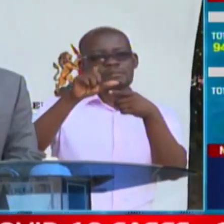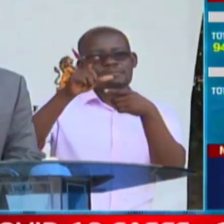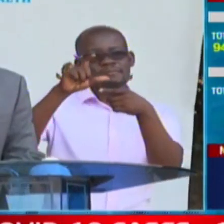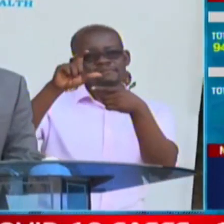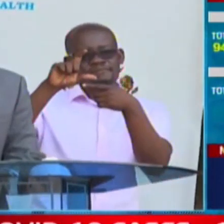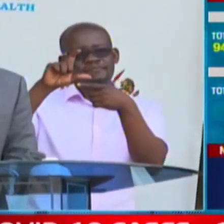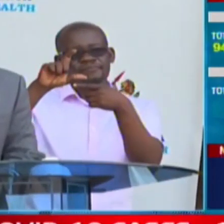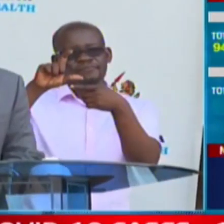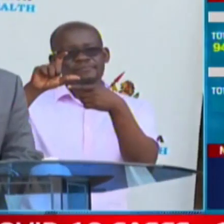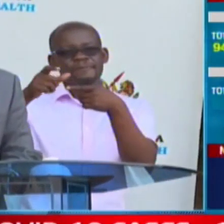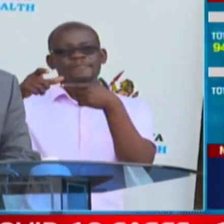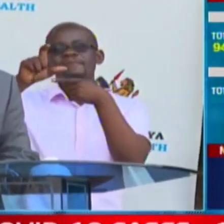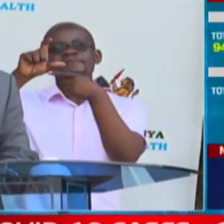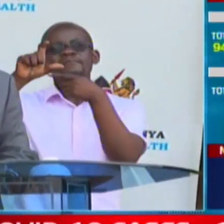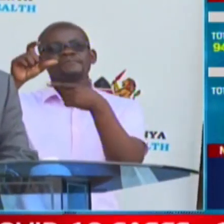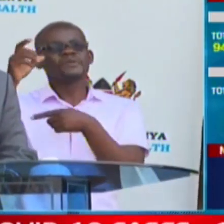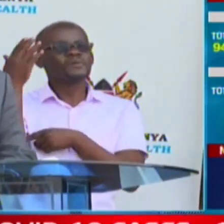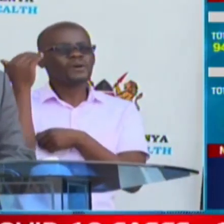is going to rise exponentially.